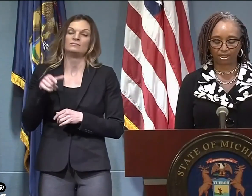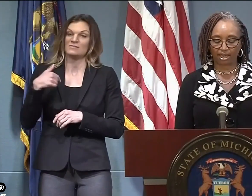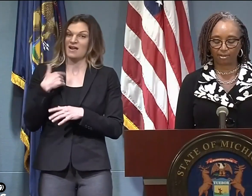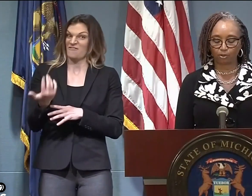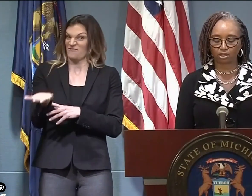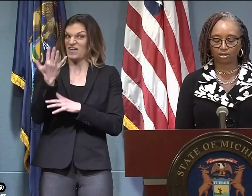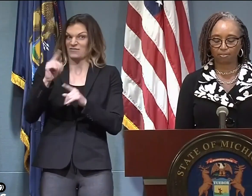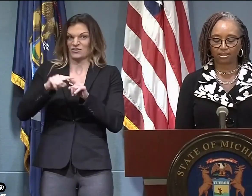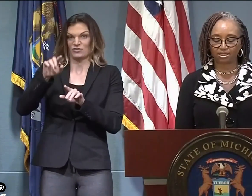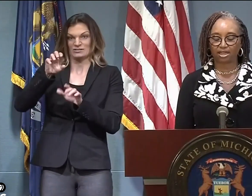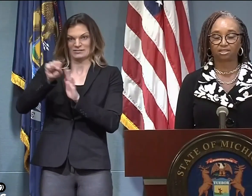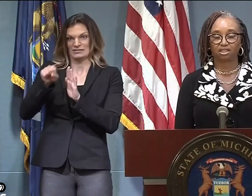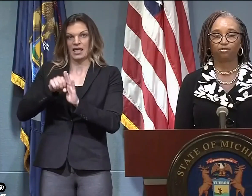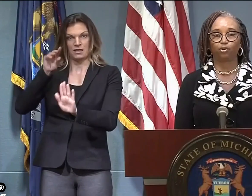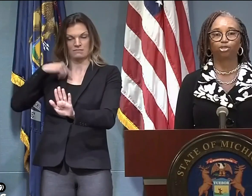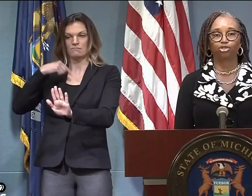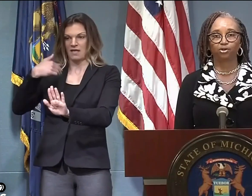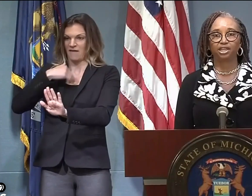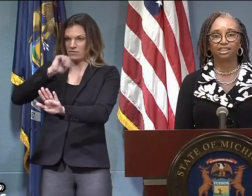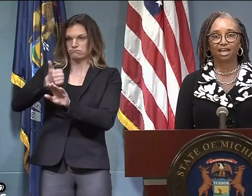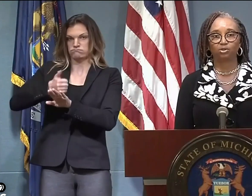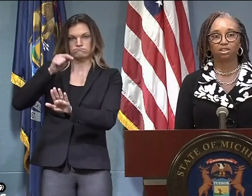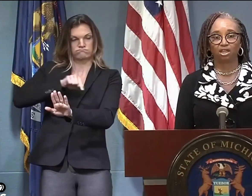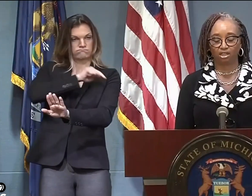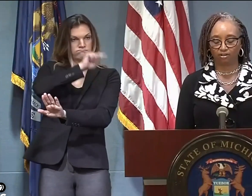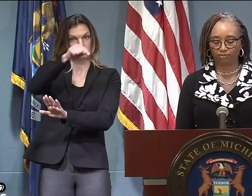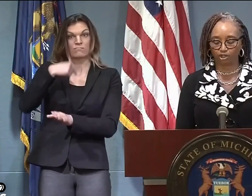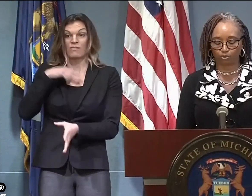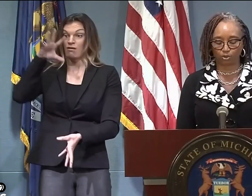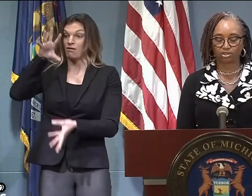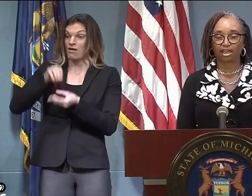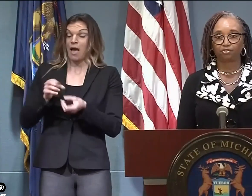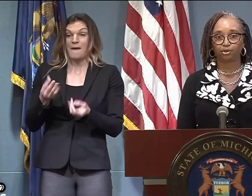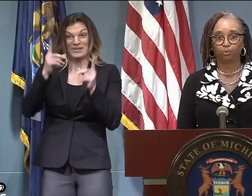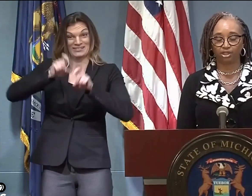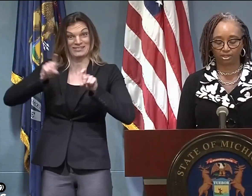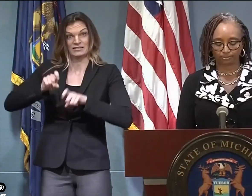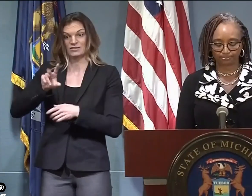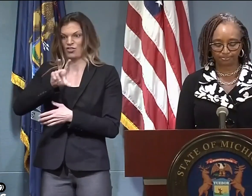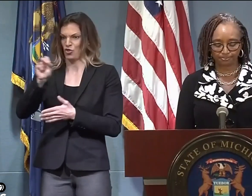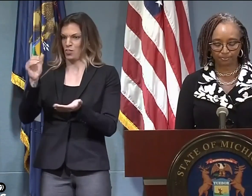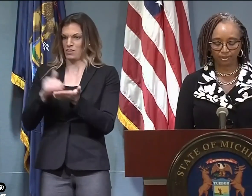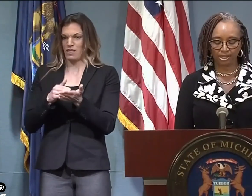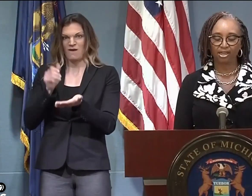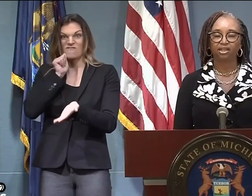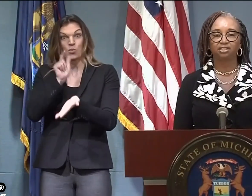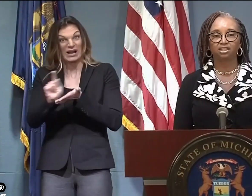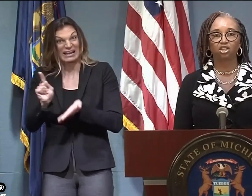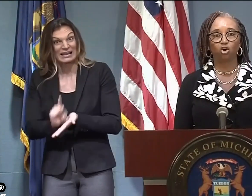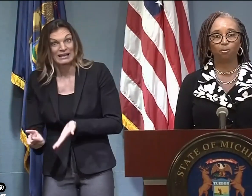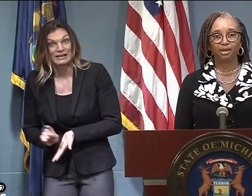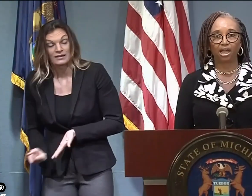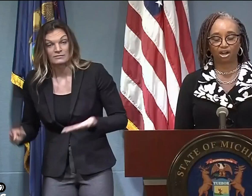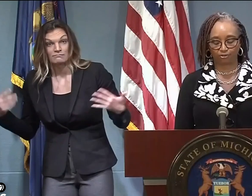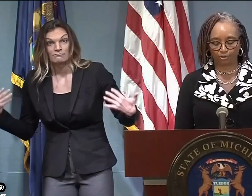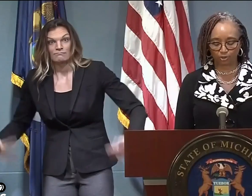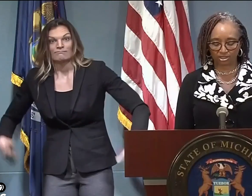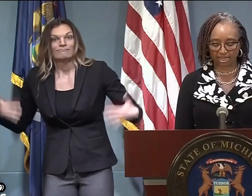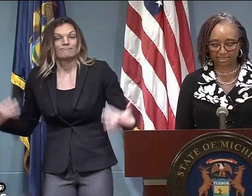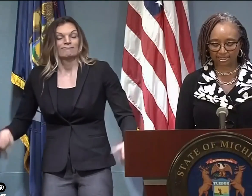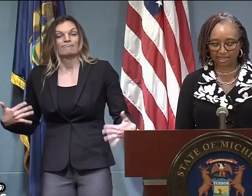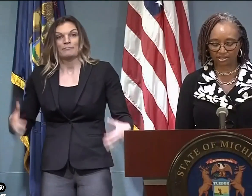sites up in five states and have been able to complete testing for 30,000 individuals every week.